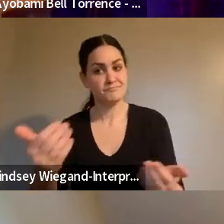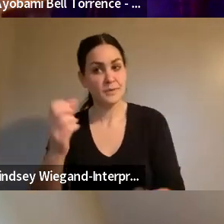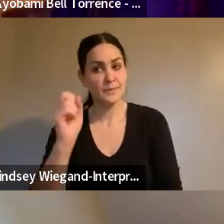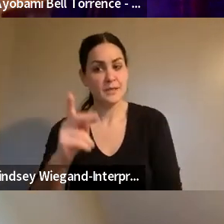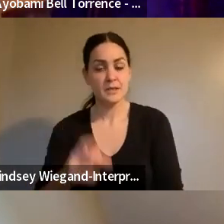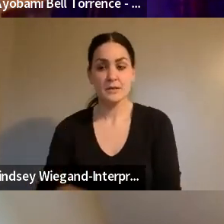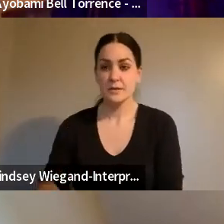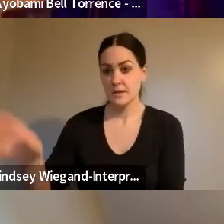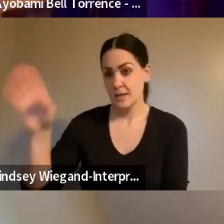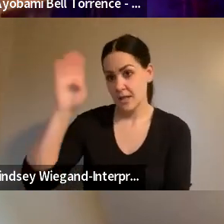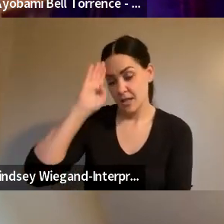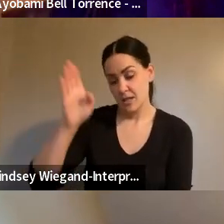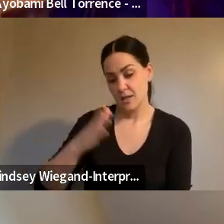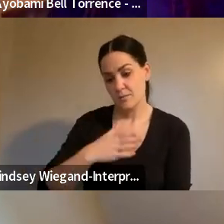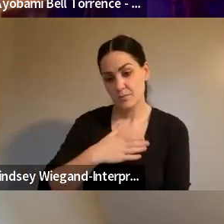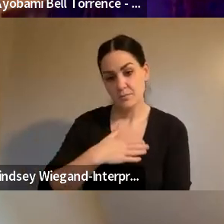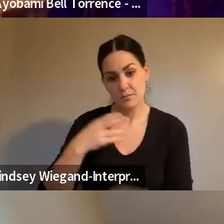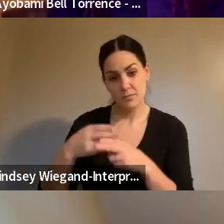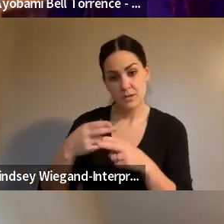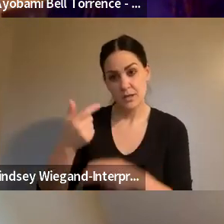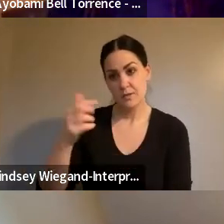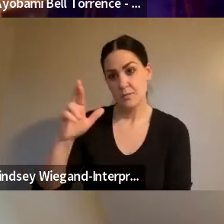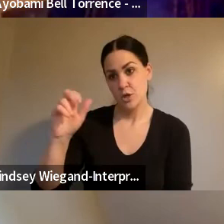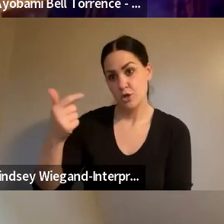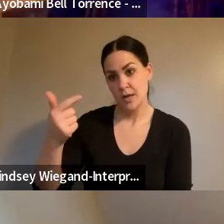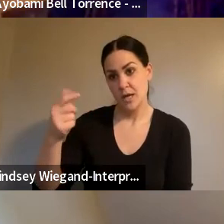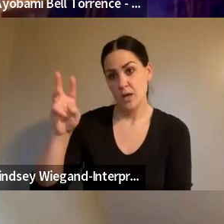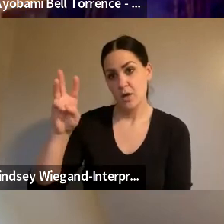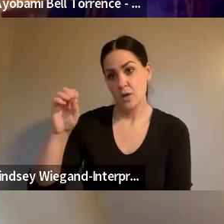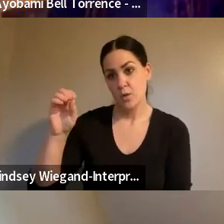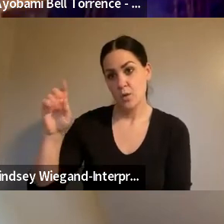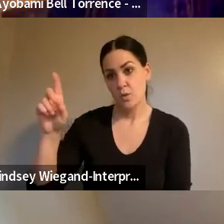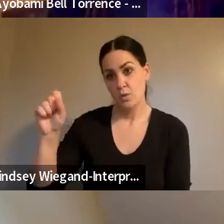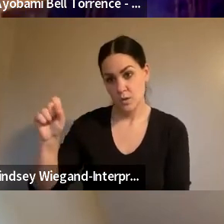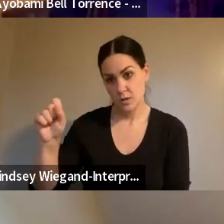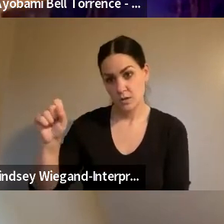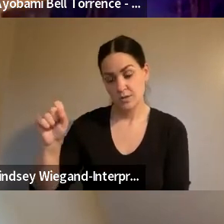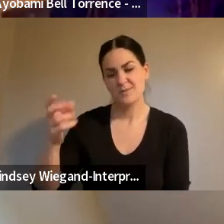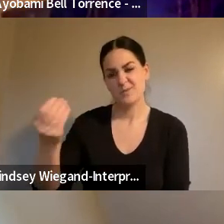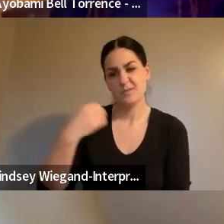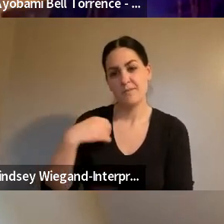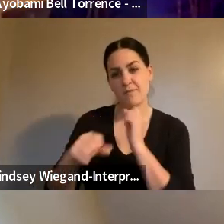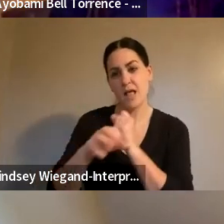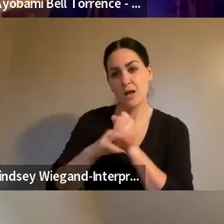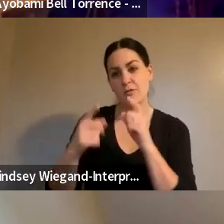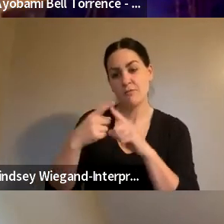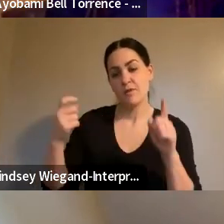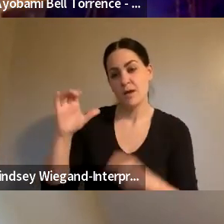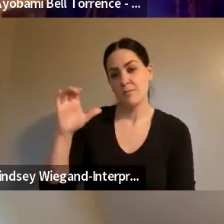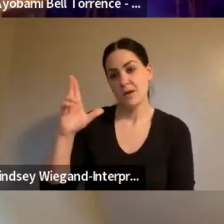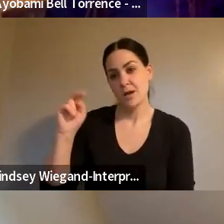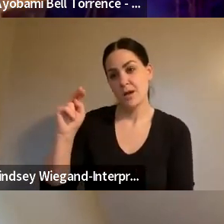Yeah. Hello. My name is Greg Woods. Uh, Cunningham gave me a flyer. I would like to comment